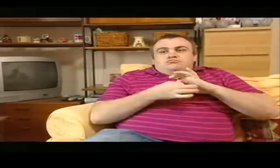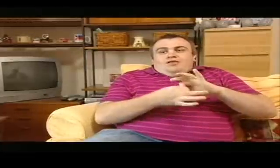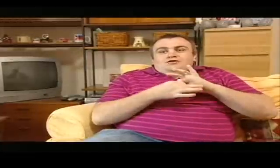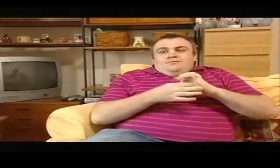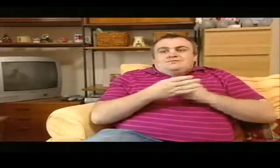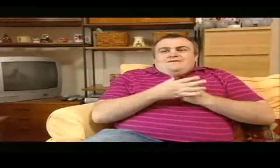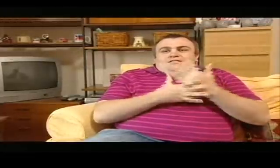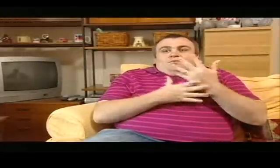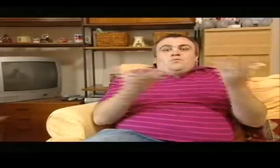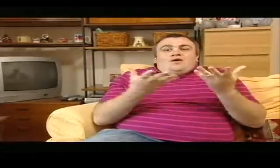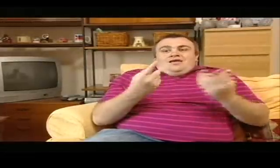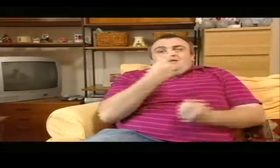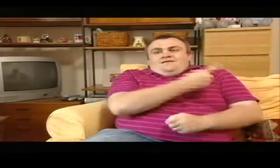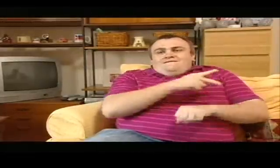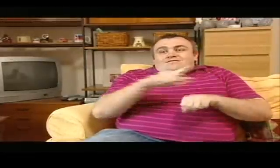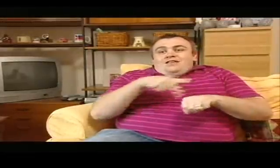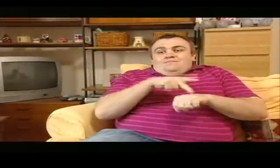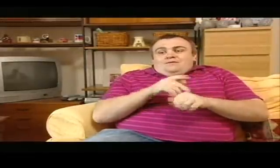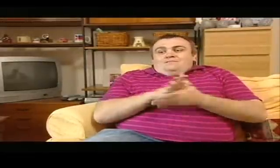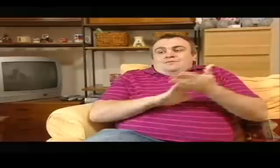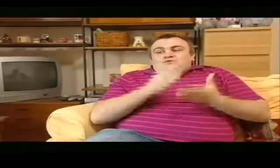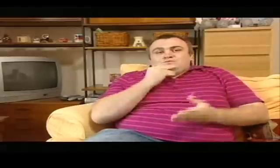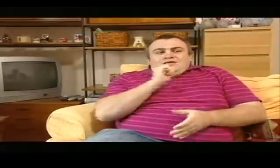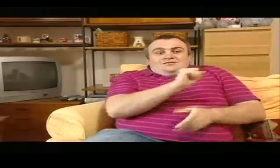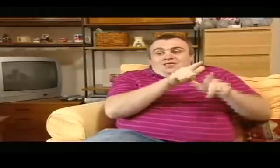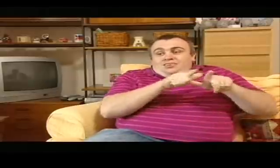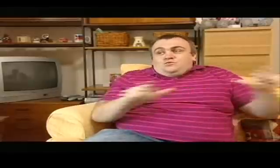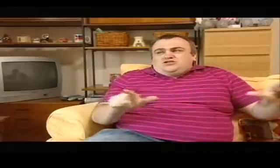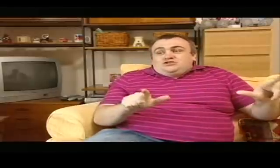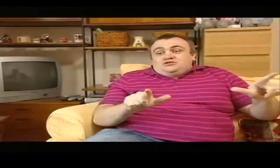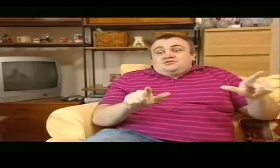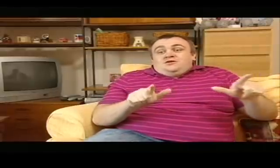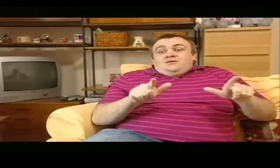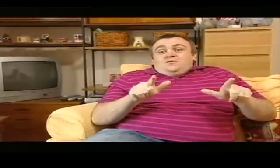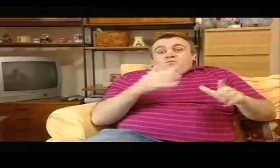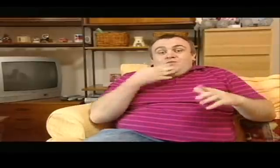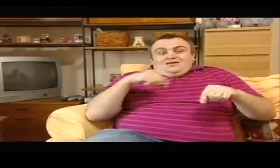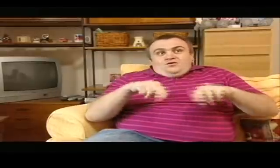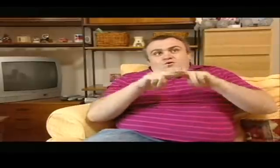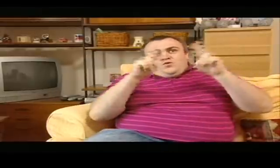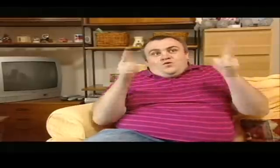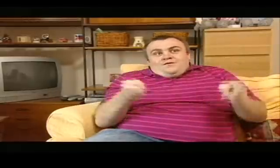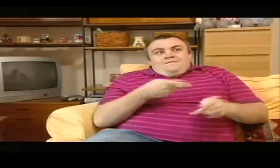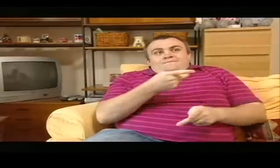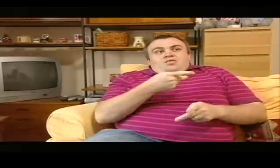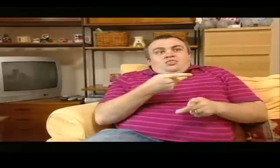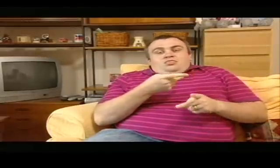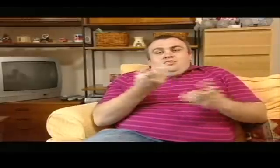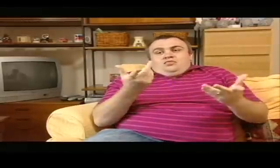A relationship developed in the Philippines, and we used their language. When we're here at home, it's automatic